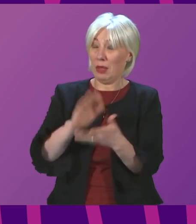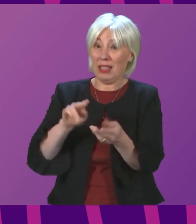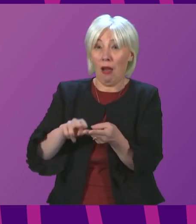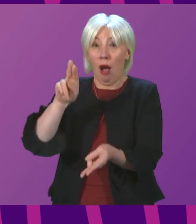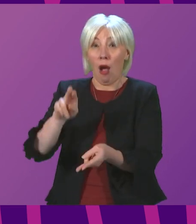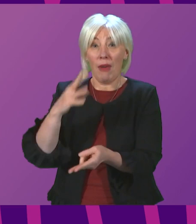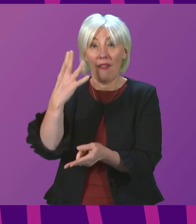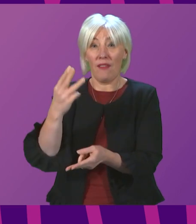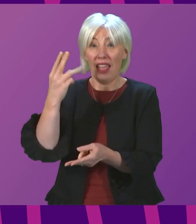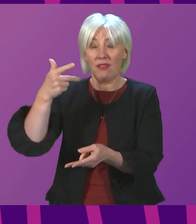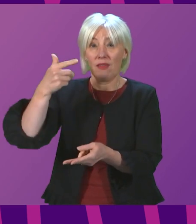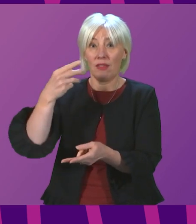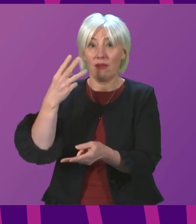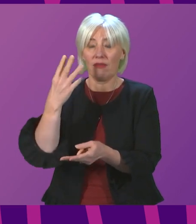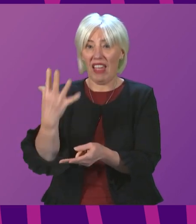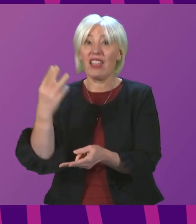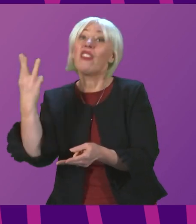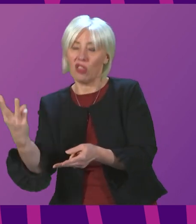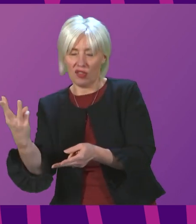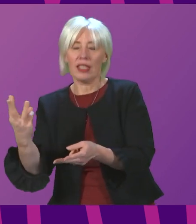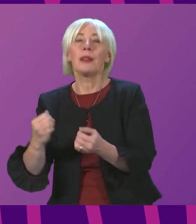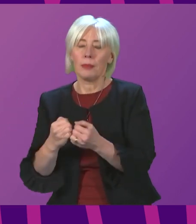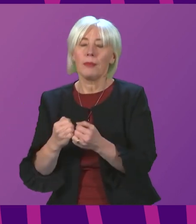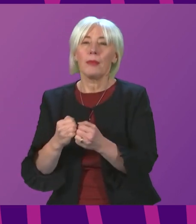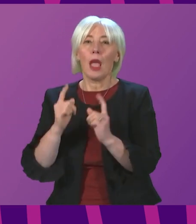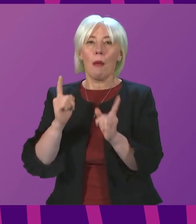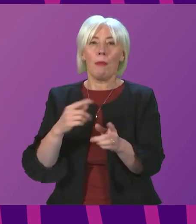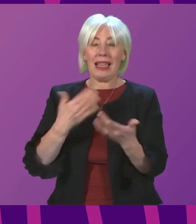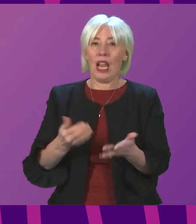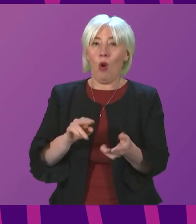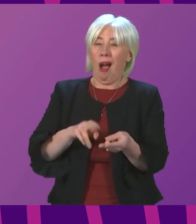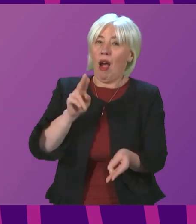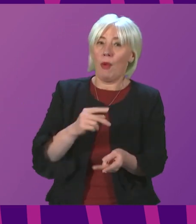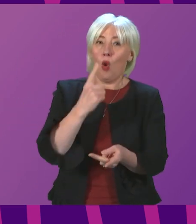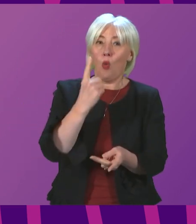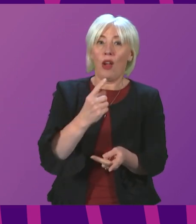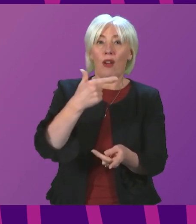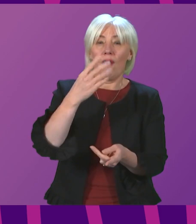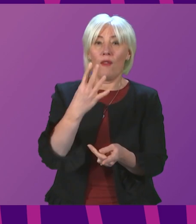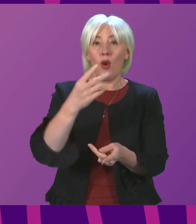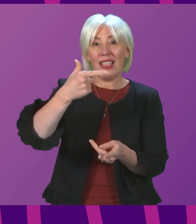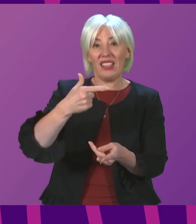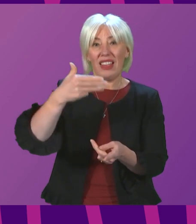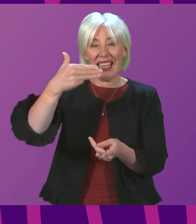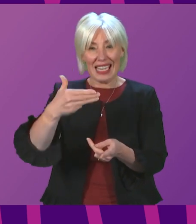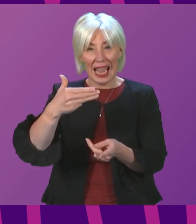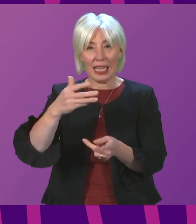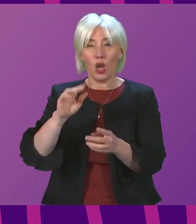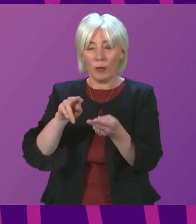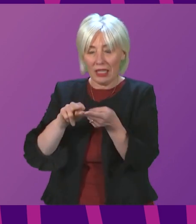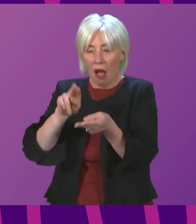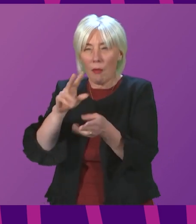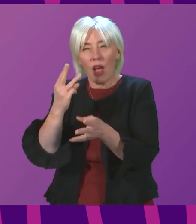553. Since then, it has risen further to 1,479, a smaller increase of